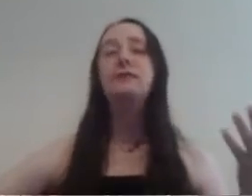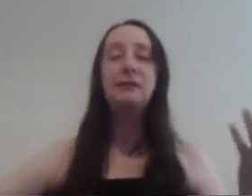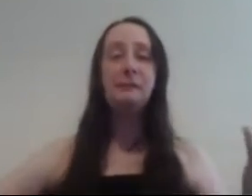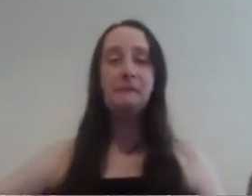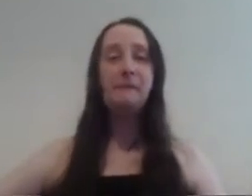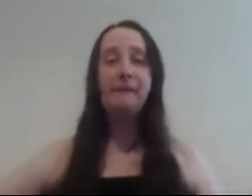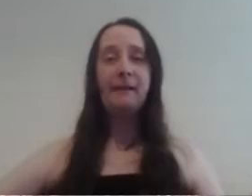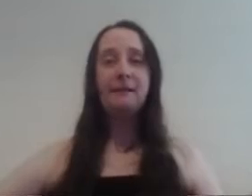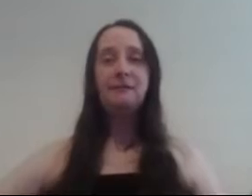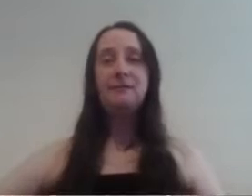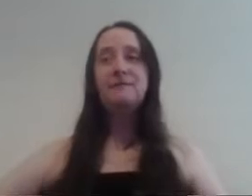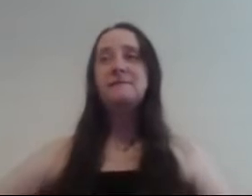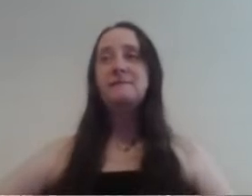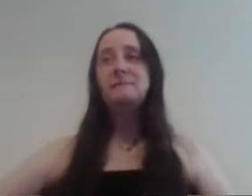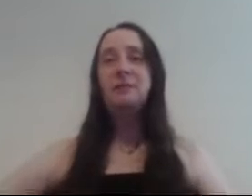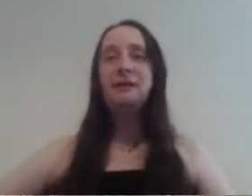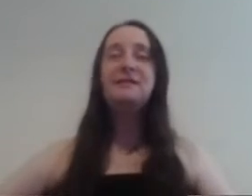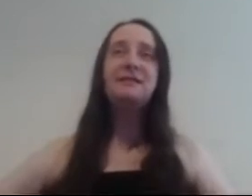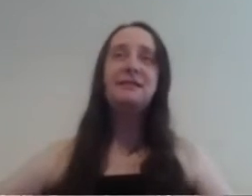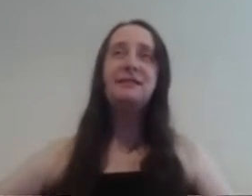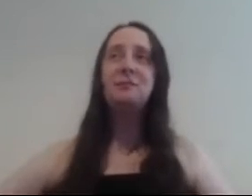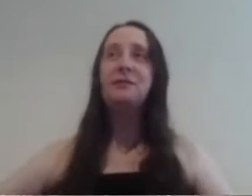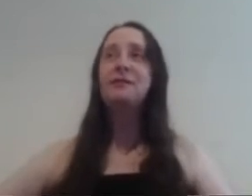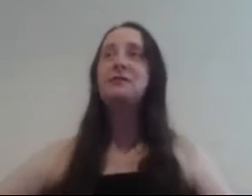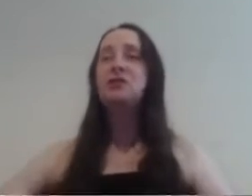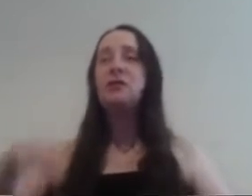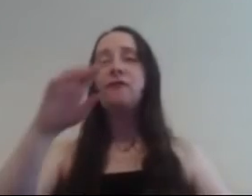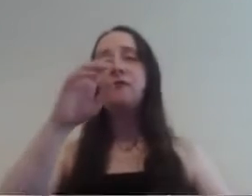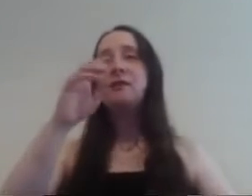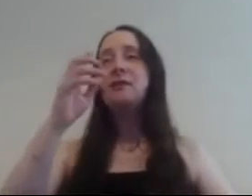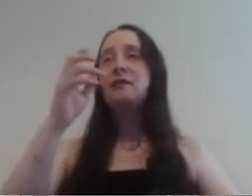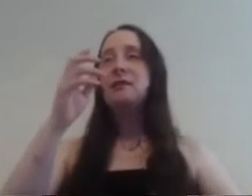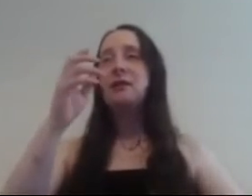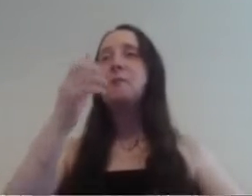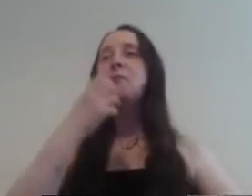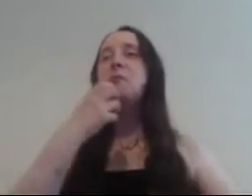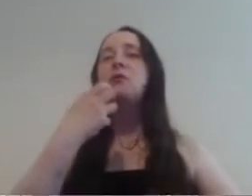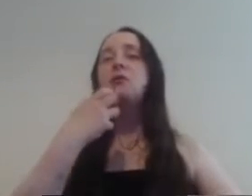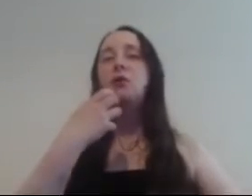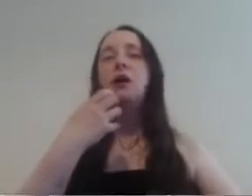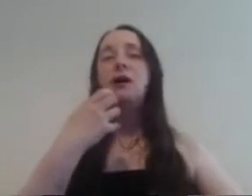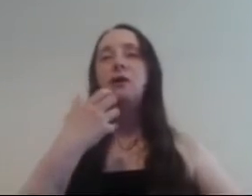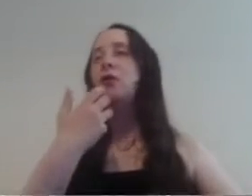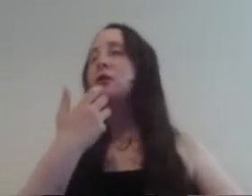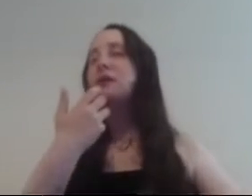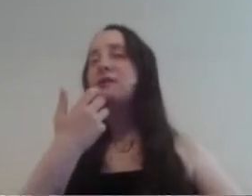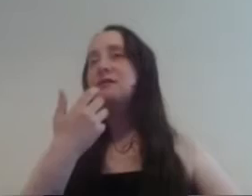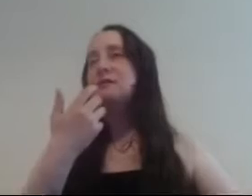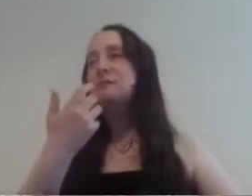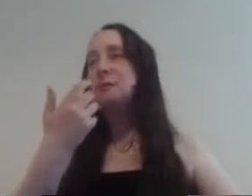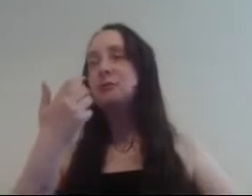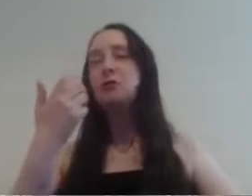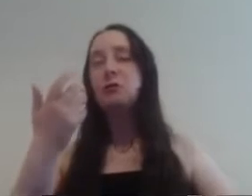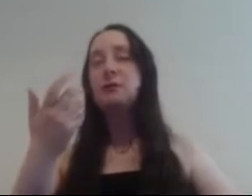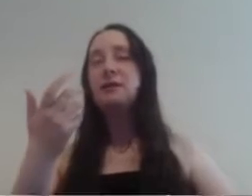really we did see some green stuff they come from her locket that was locked away